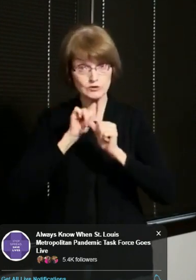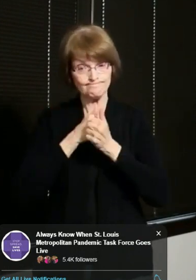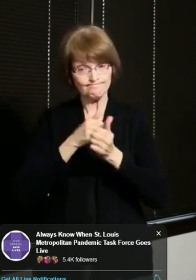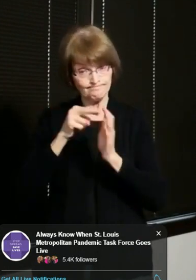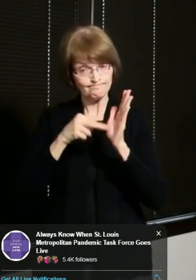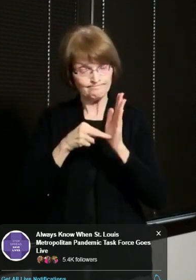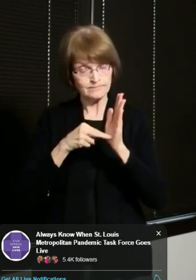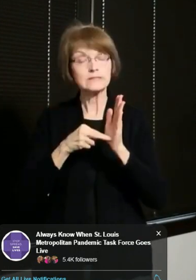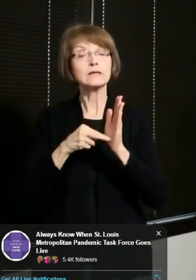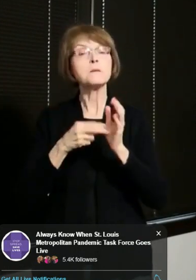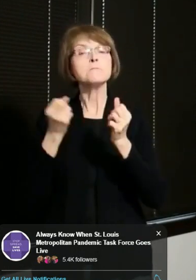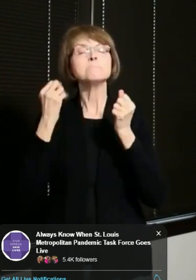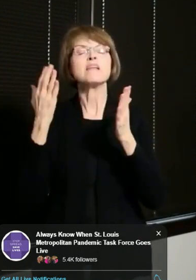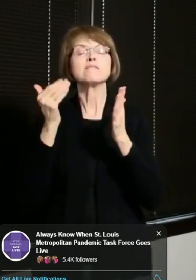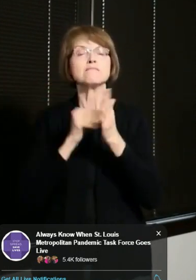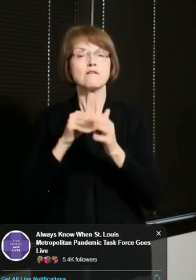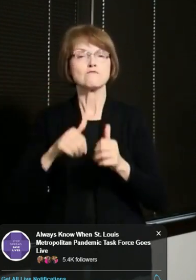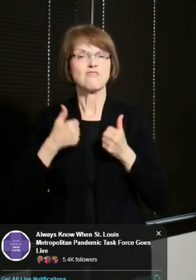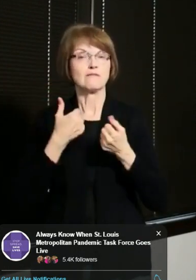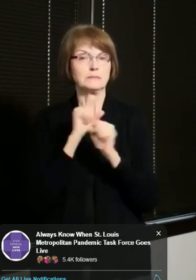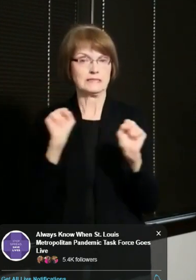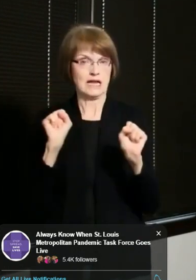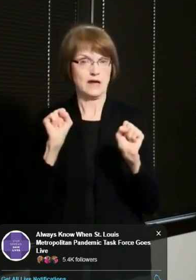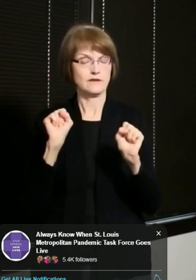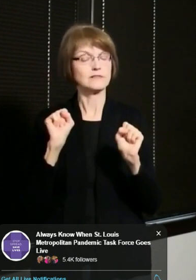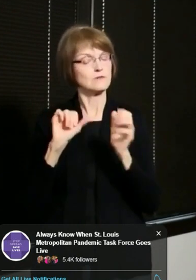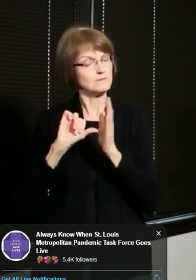and that cannot be understated.